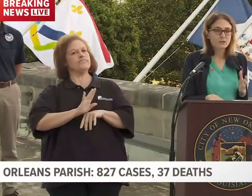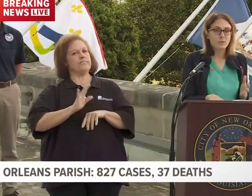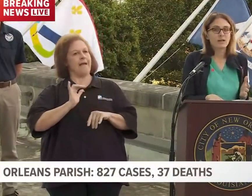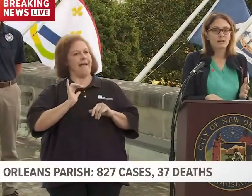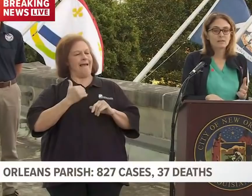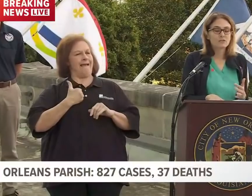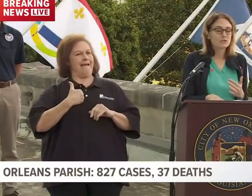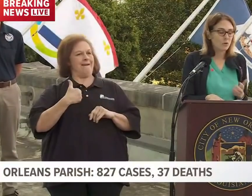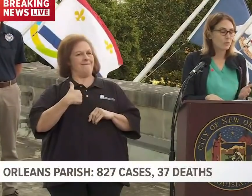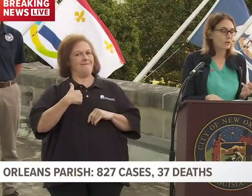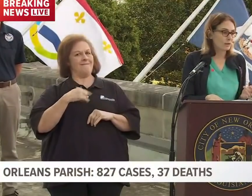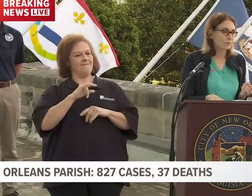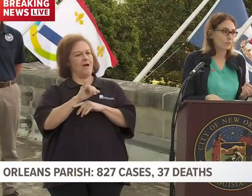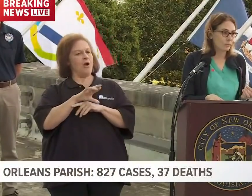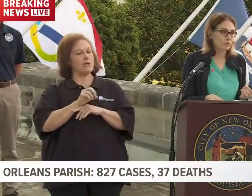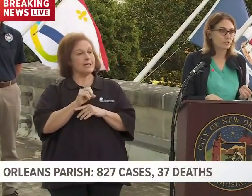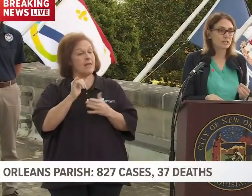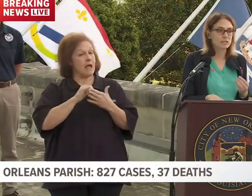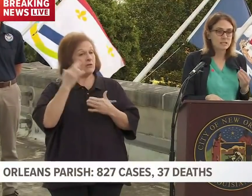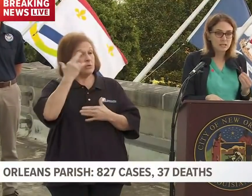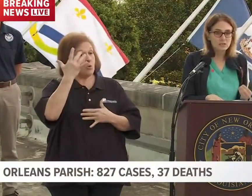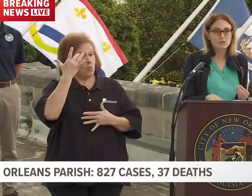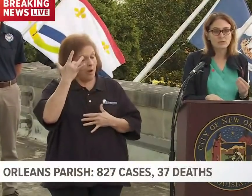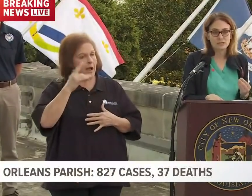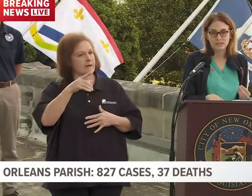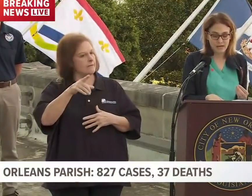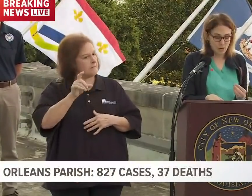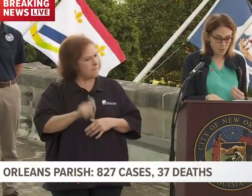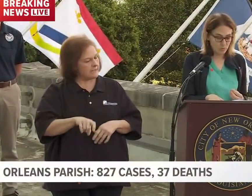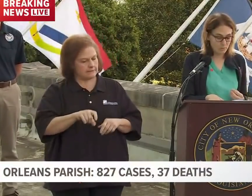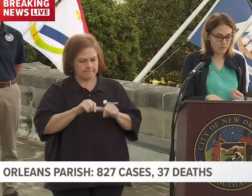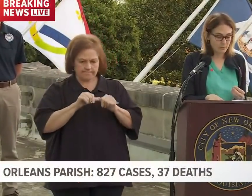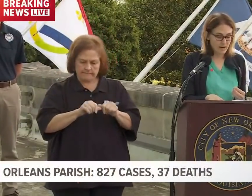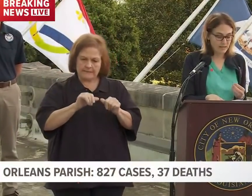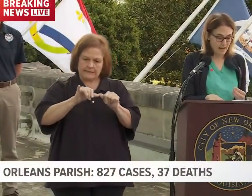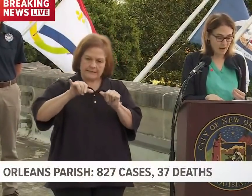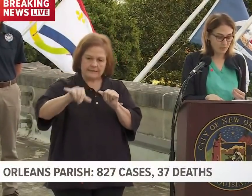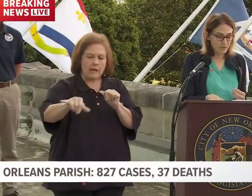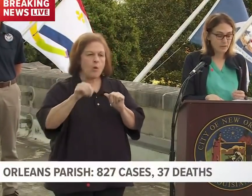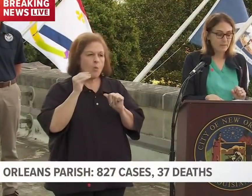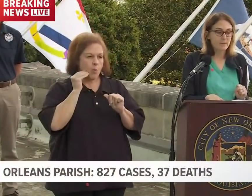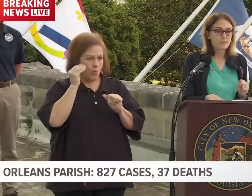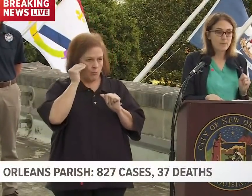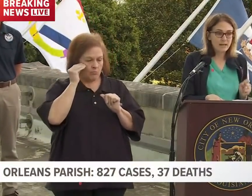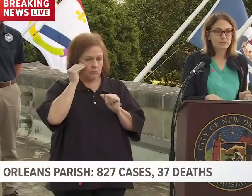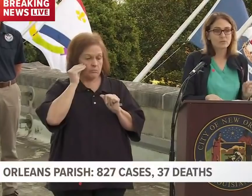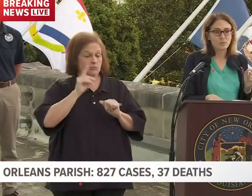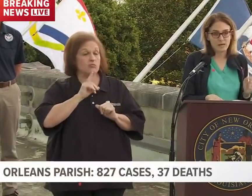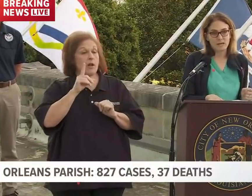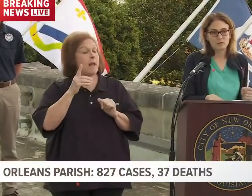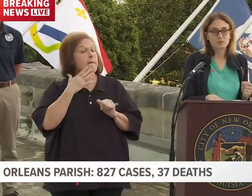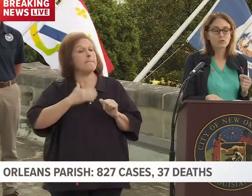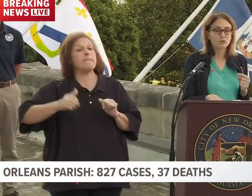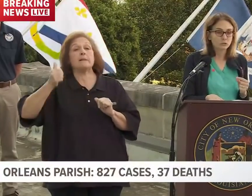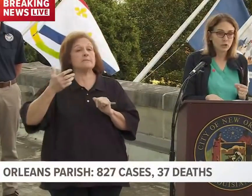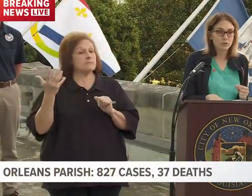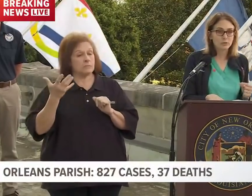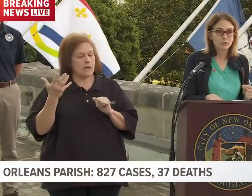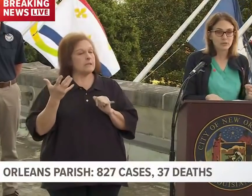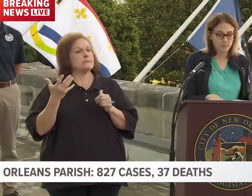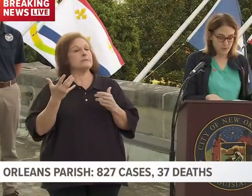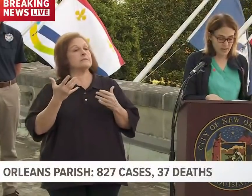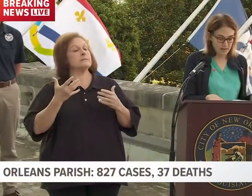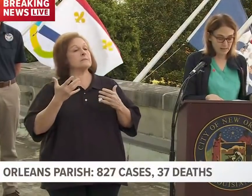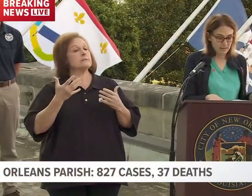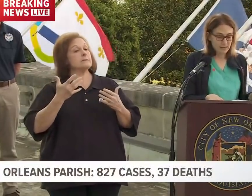That's why it is so incredibly important to continue to stay home right now. The best way to slow